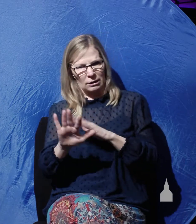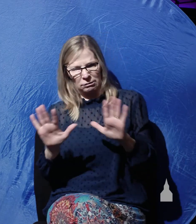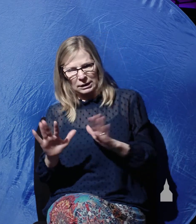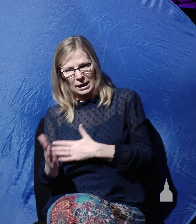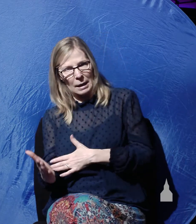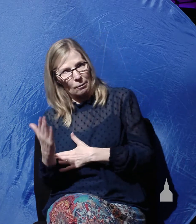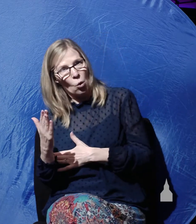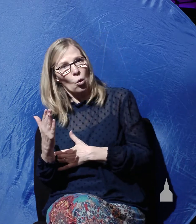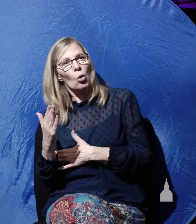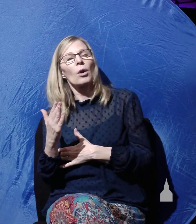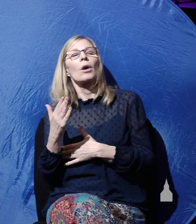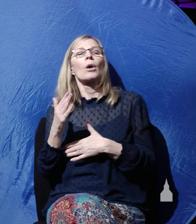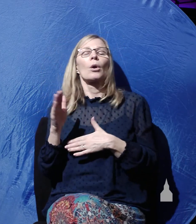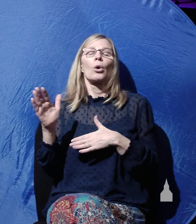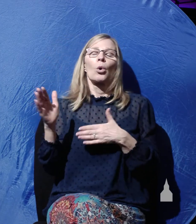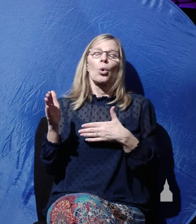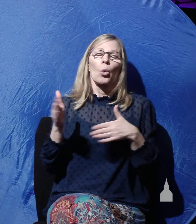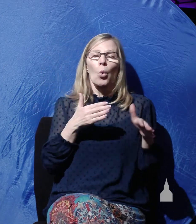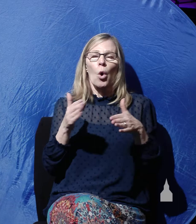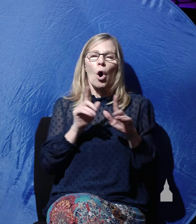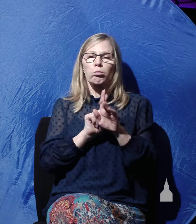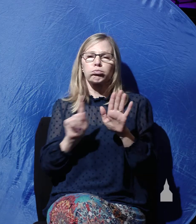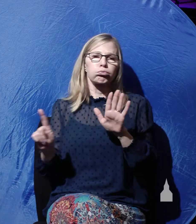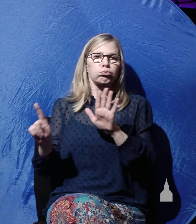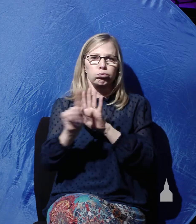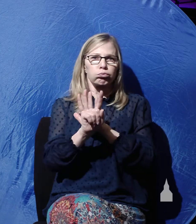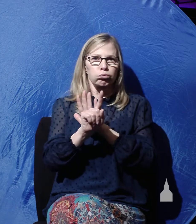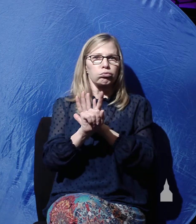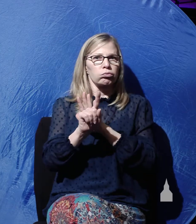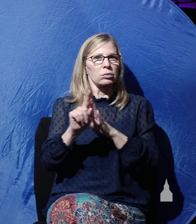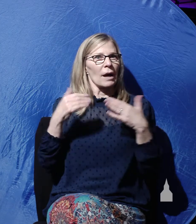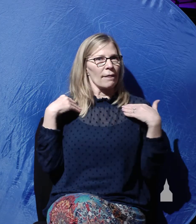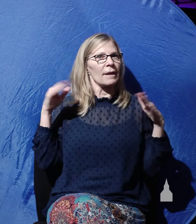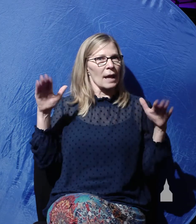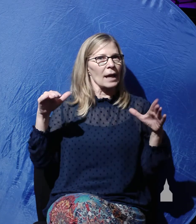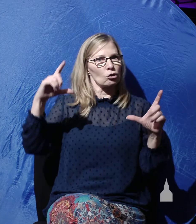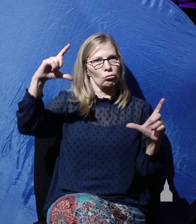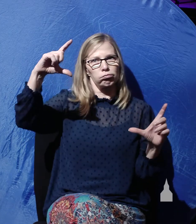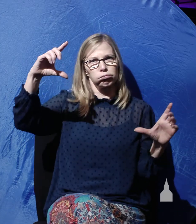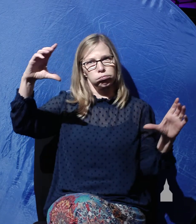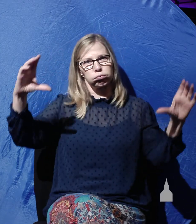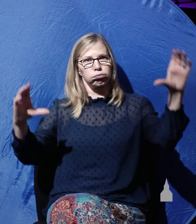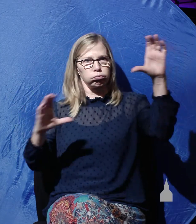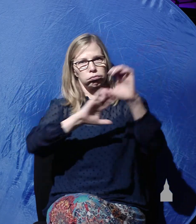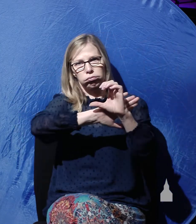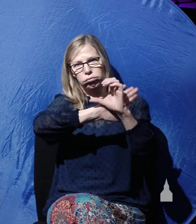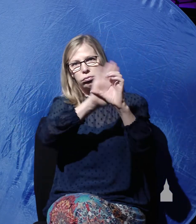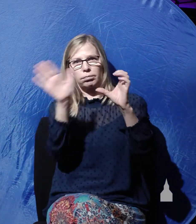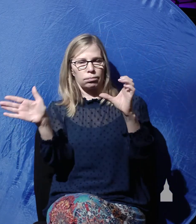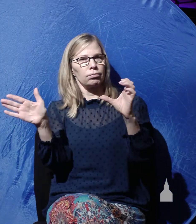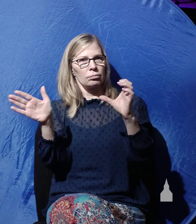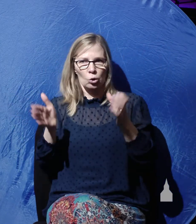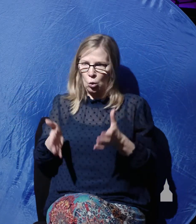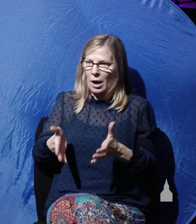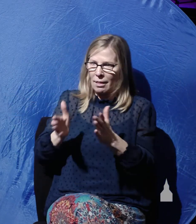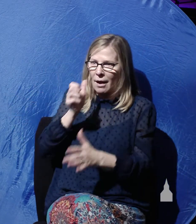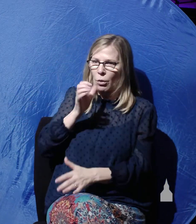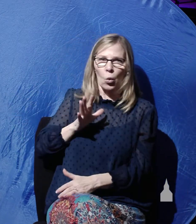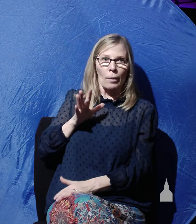walked through the walls of the tomb, and the angel rolled the stone away to let the women look in. And what did they find when they